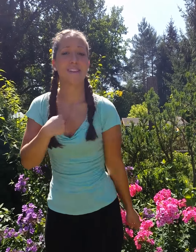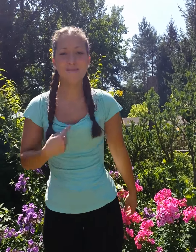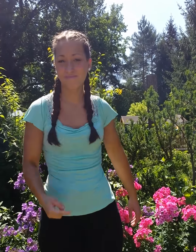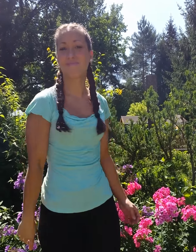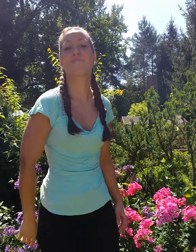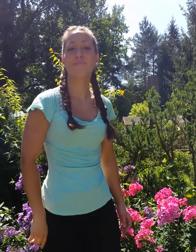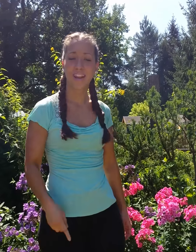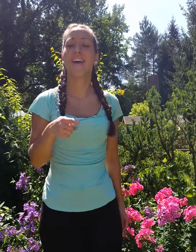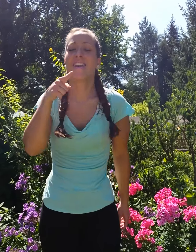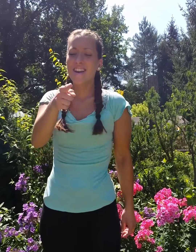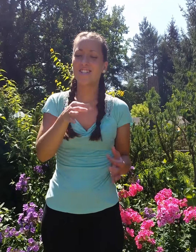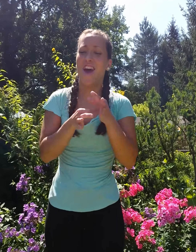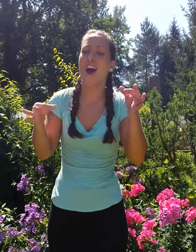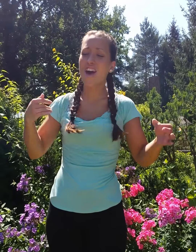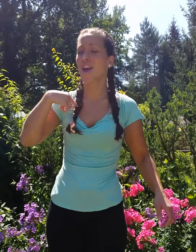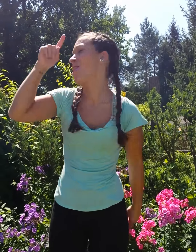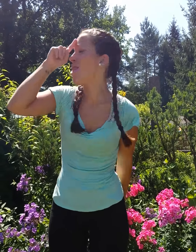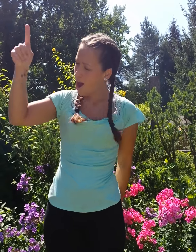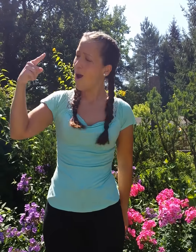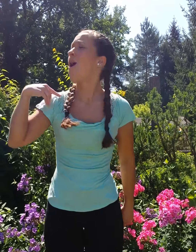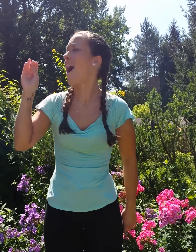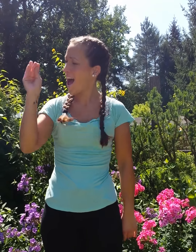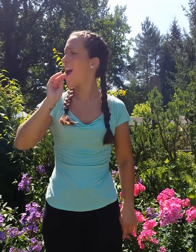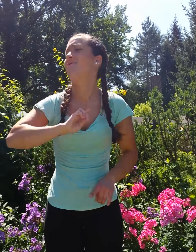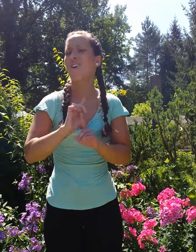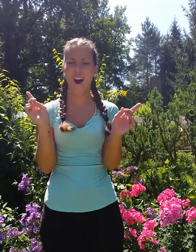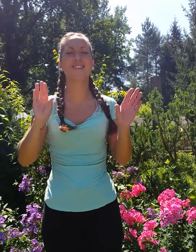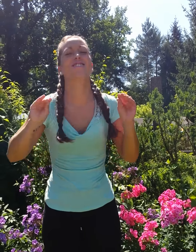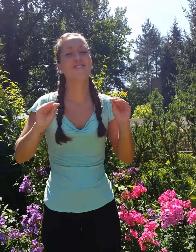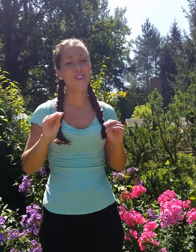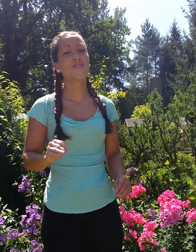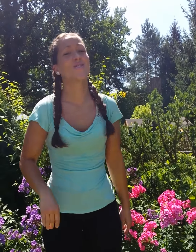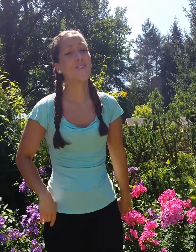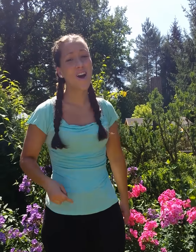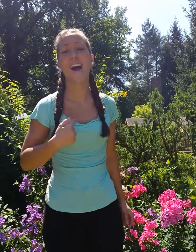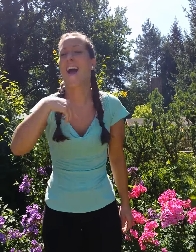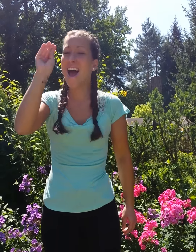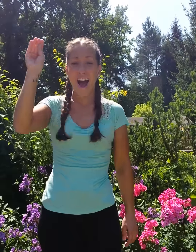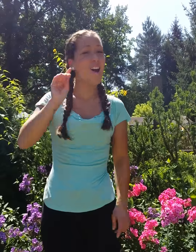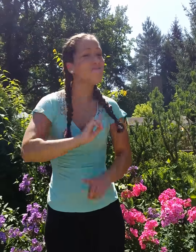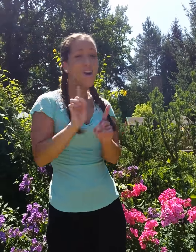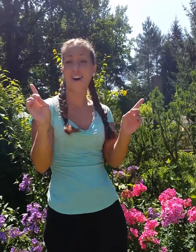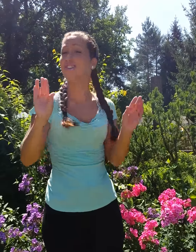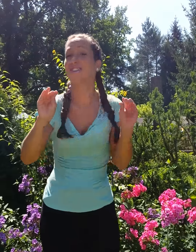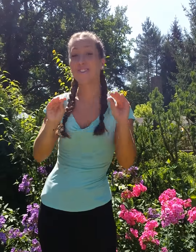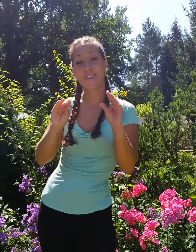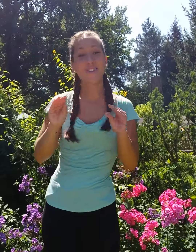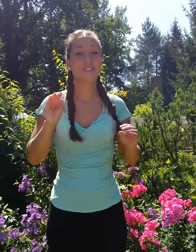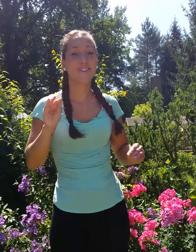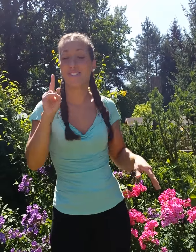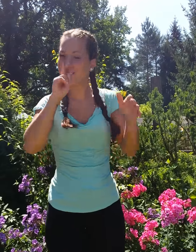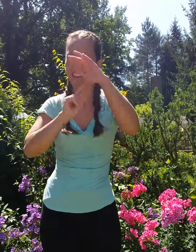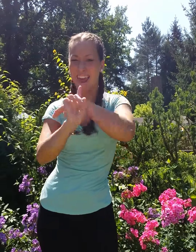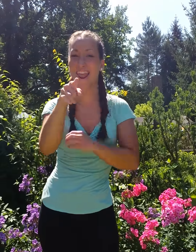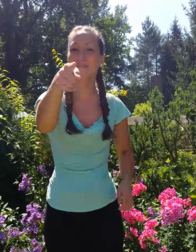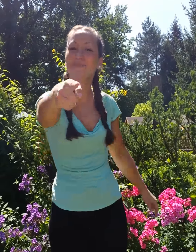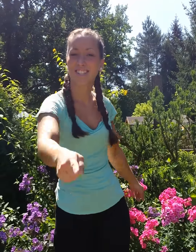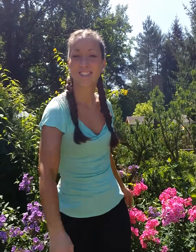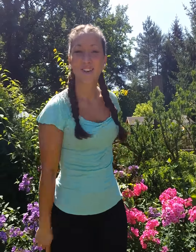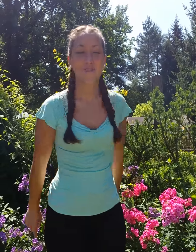me. Just to get up next to you. I want you. I want you. I get up next to